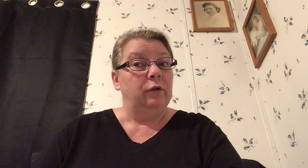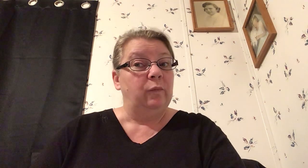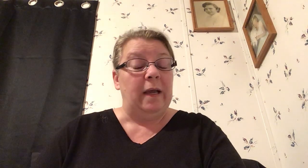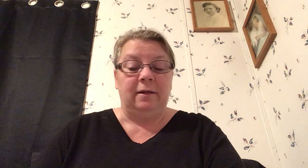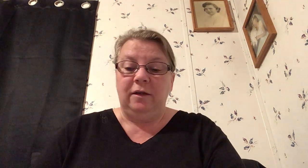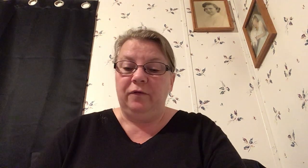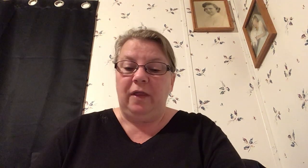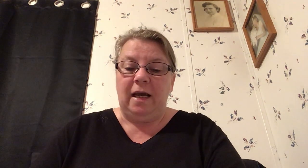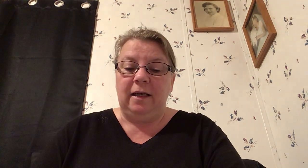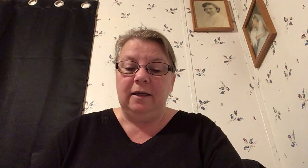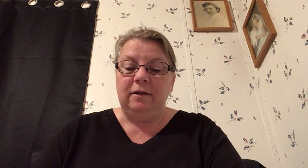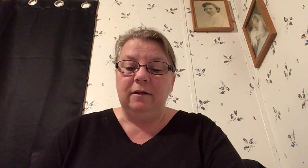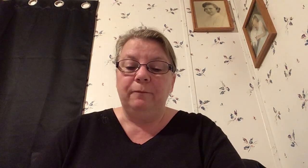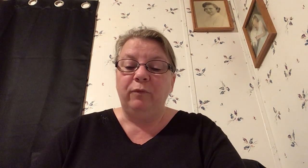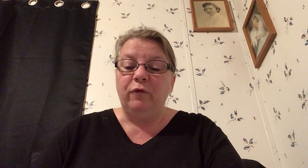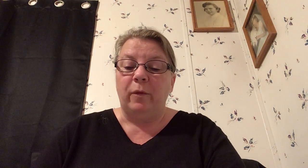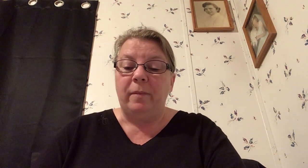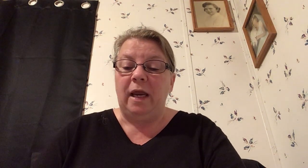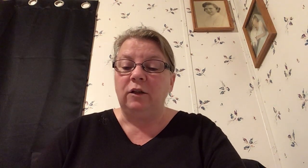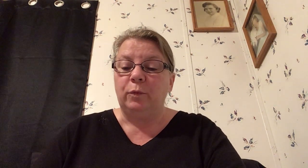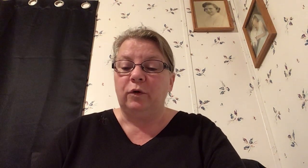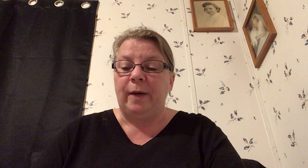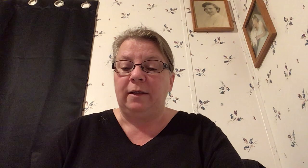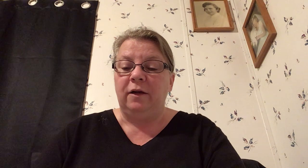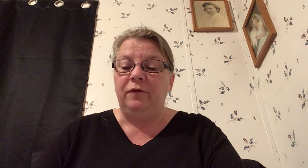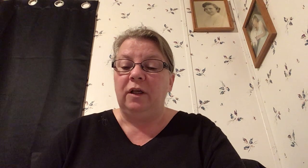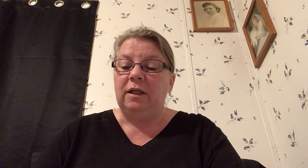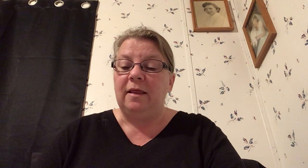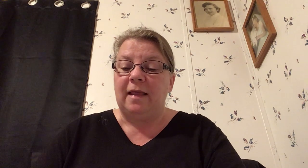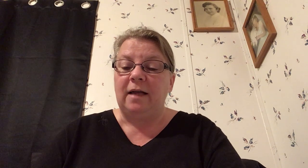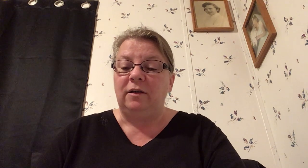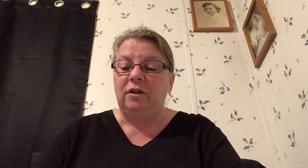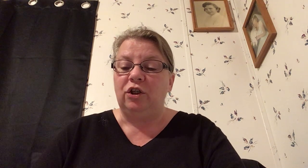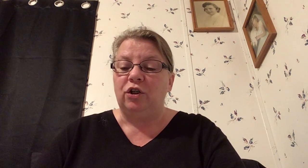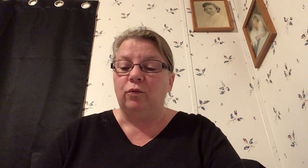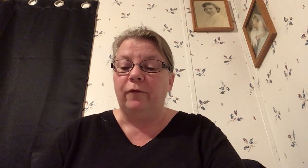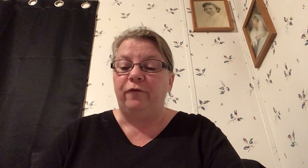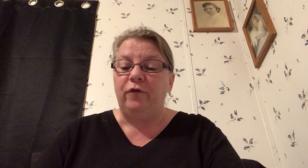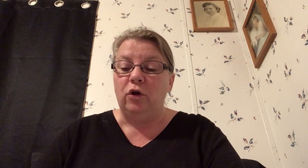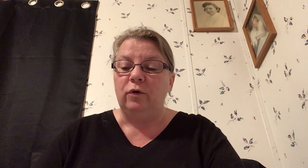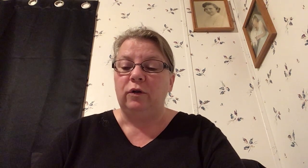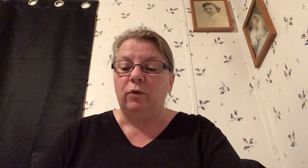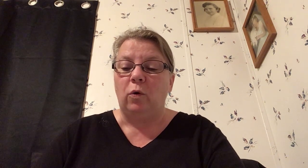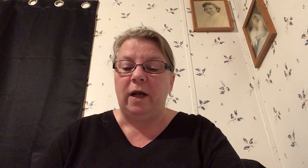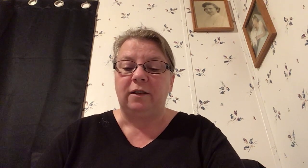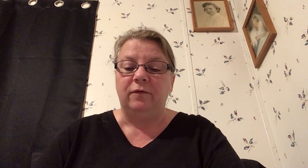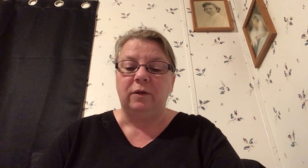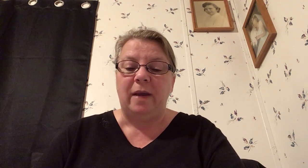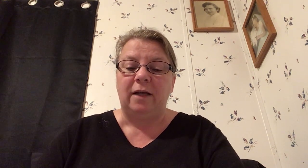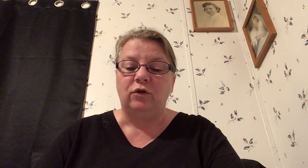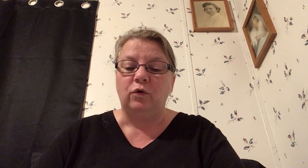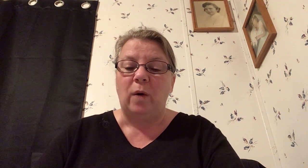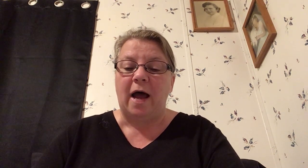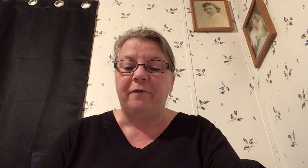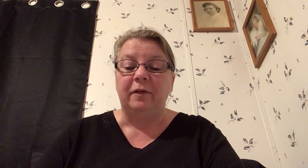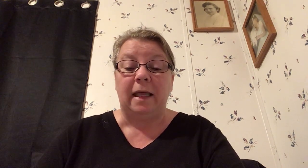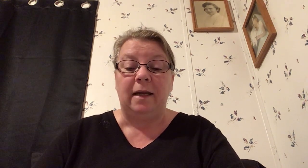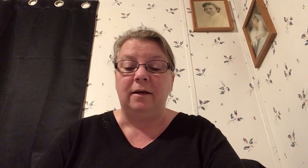perspective that is from man's perspective that decision to refuse the request of his master's wife landed